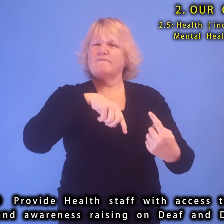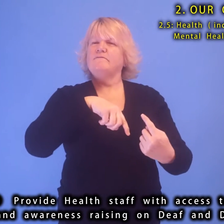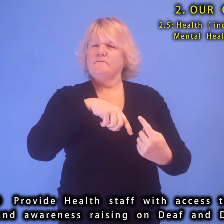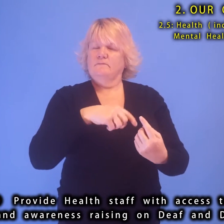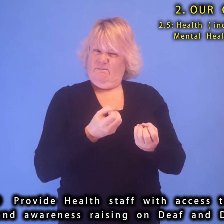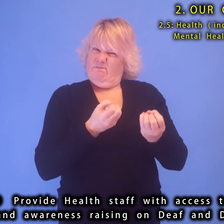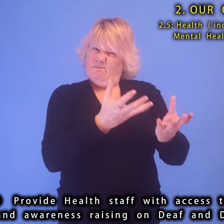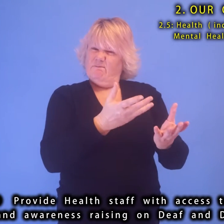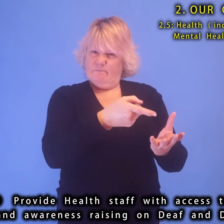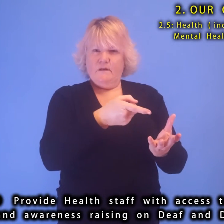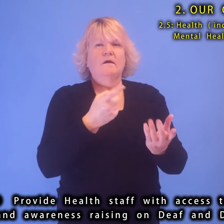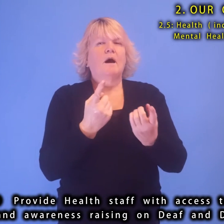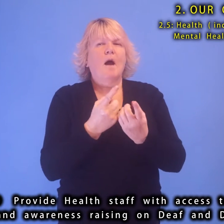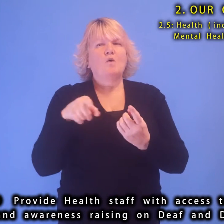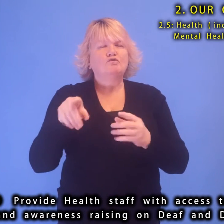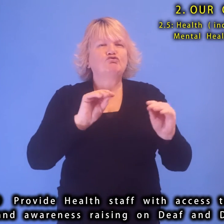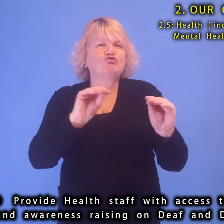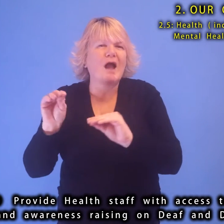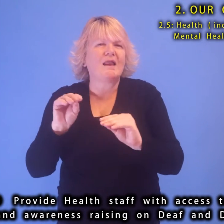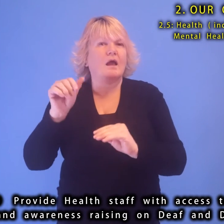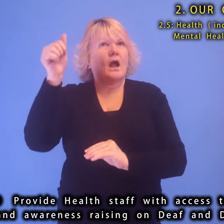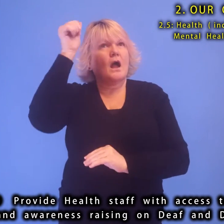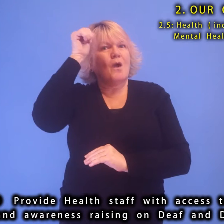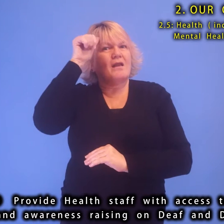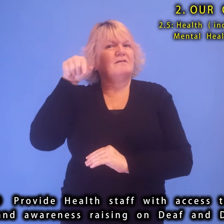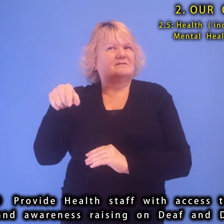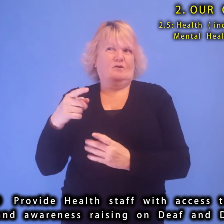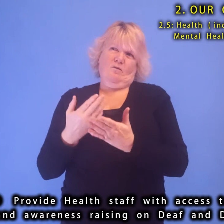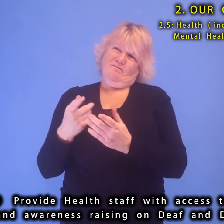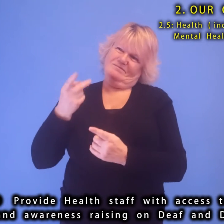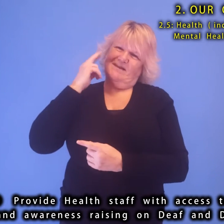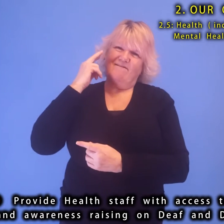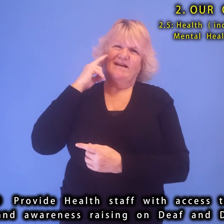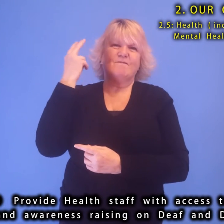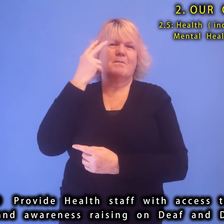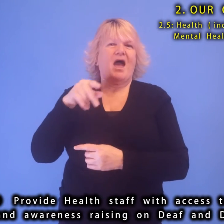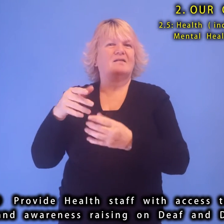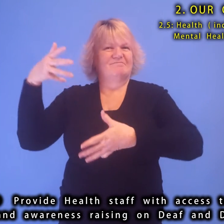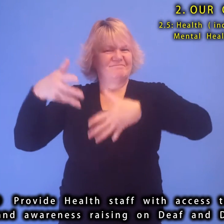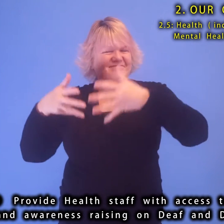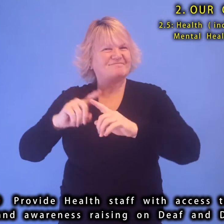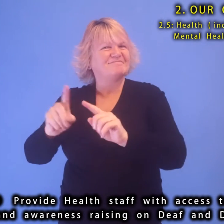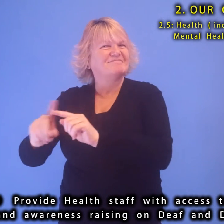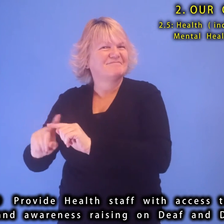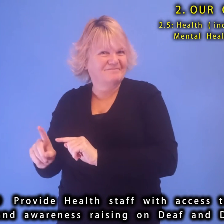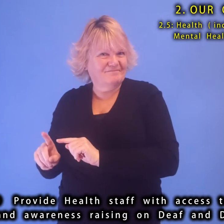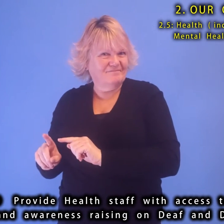with access to training and awareness raising on deaf and deafblind BSL